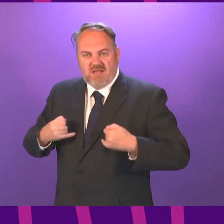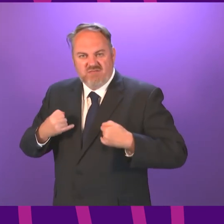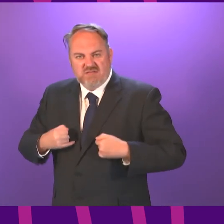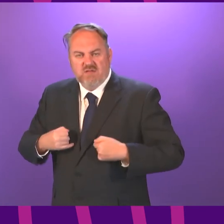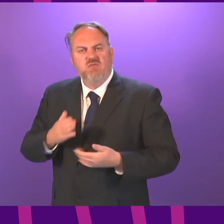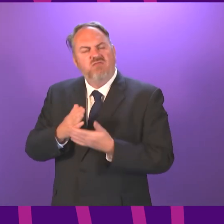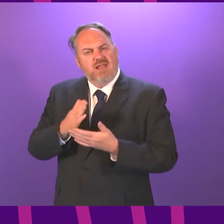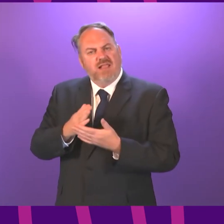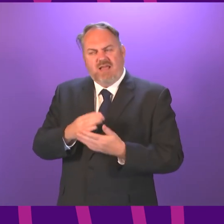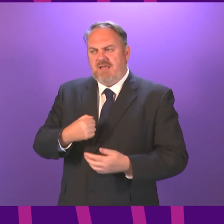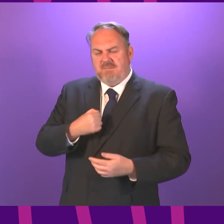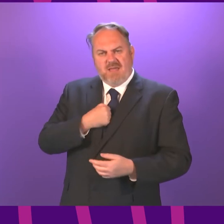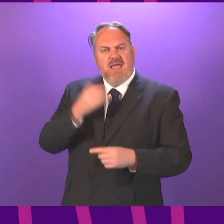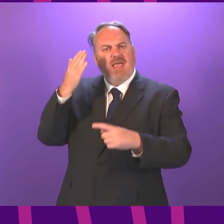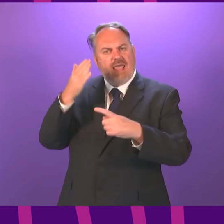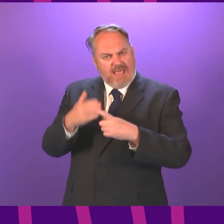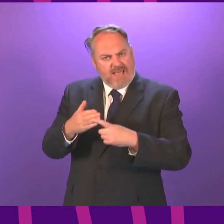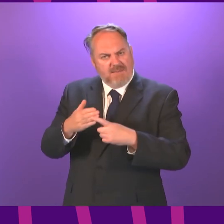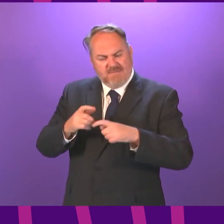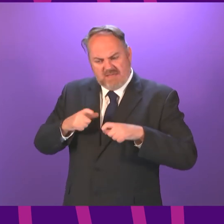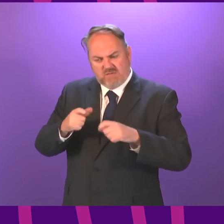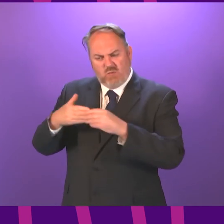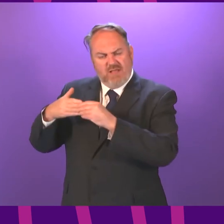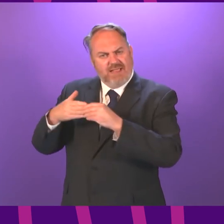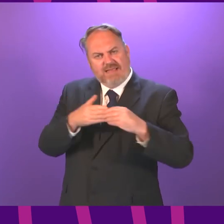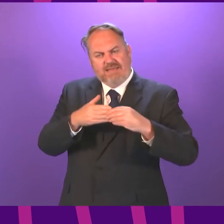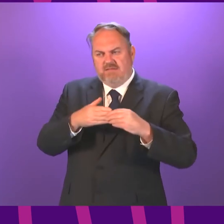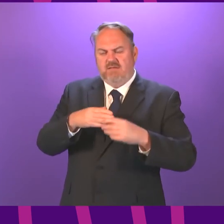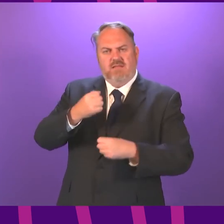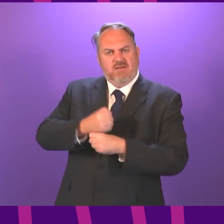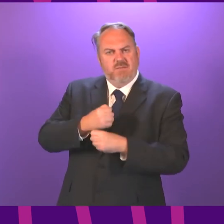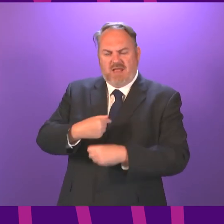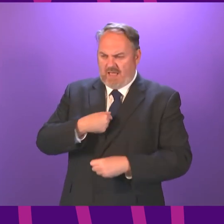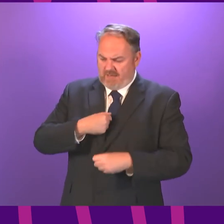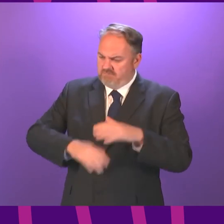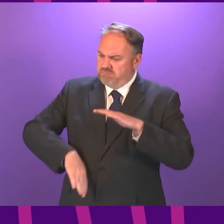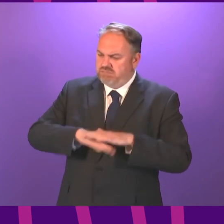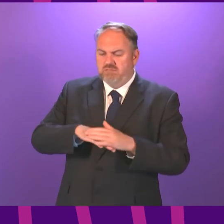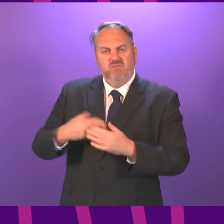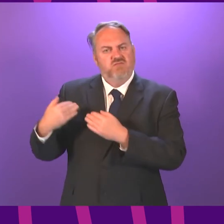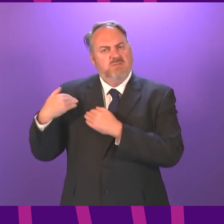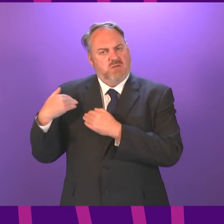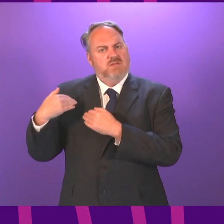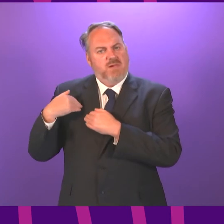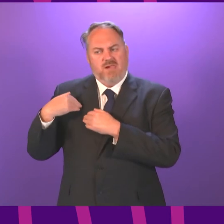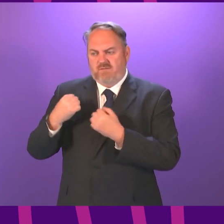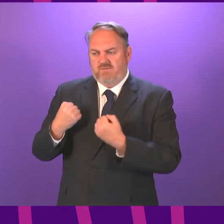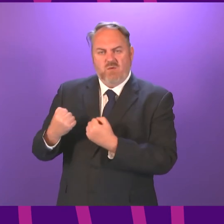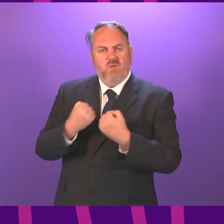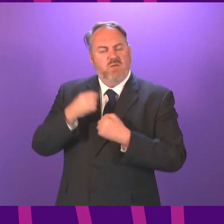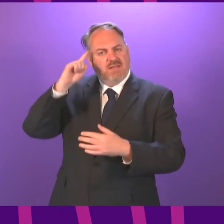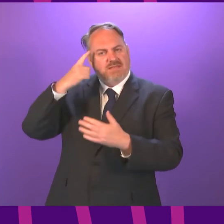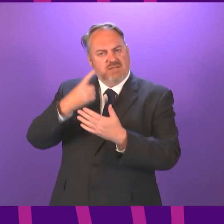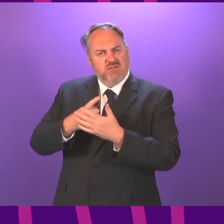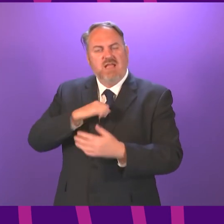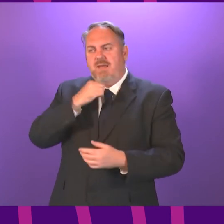leadership as possible. And that's what I'll continue to do and continue to be accountable and to do my best to explain decisions to people